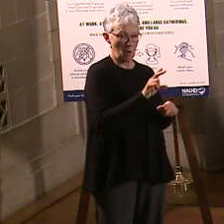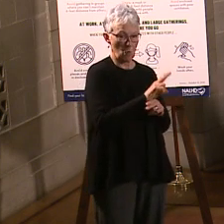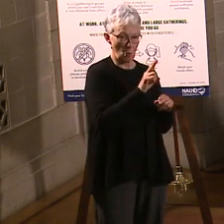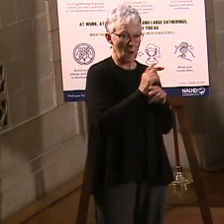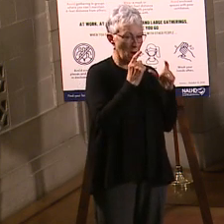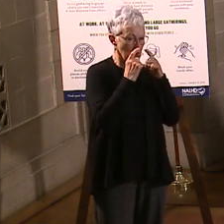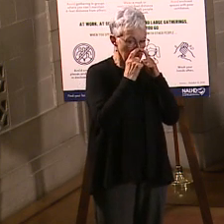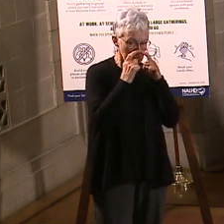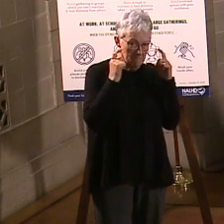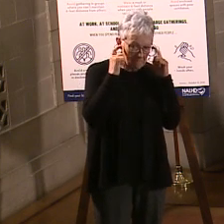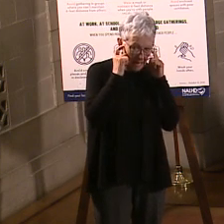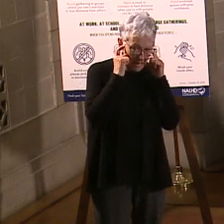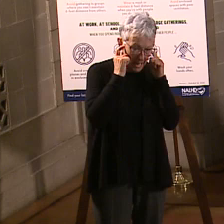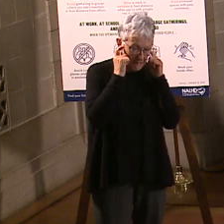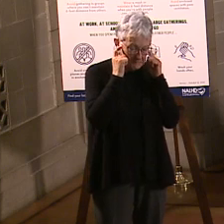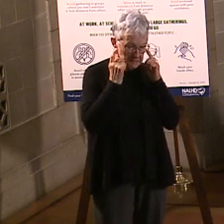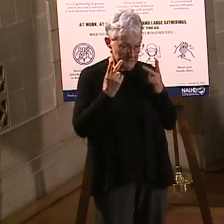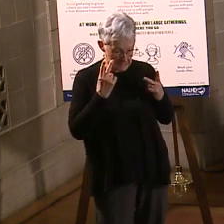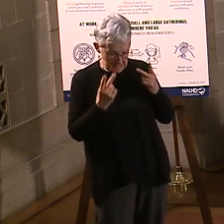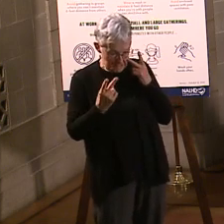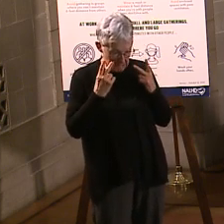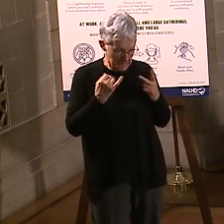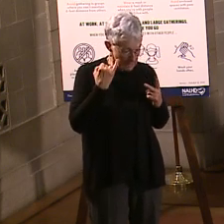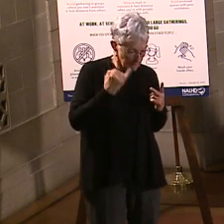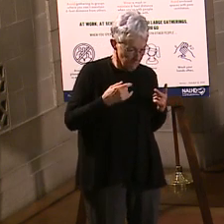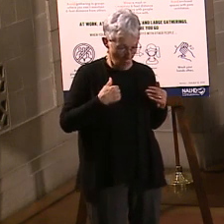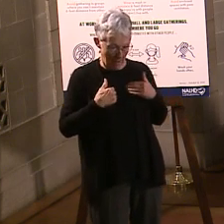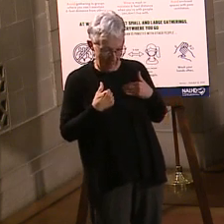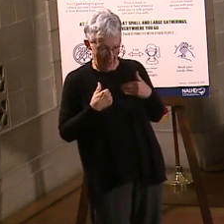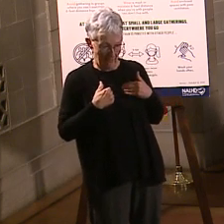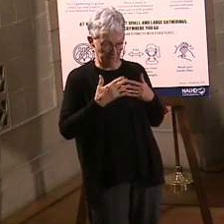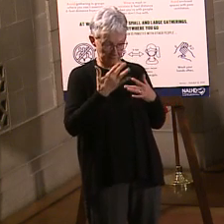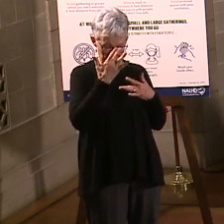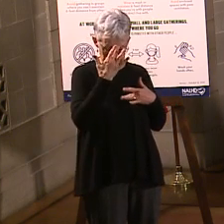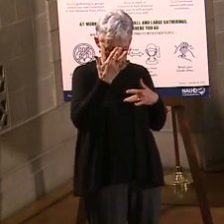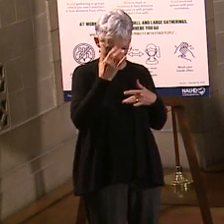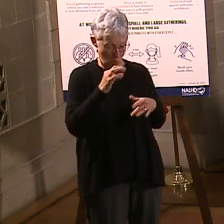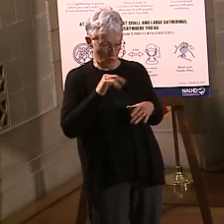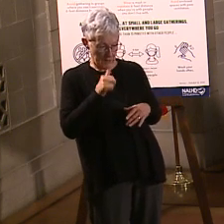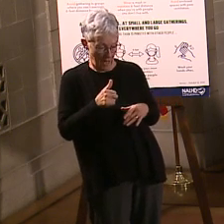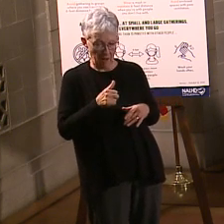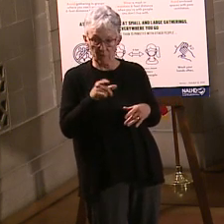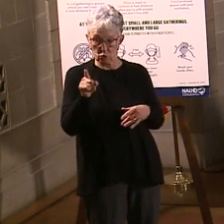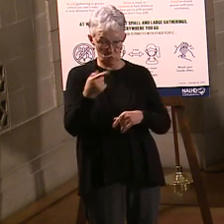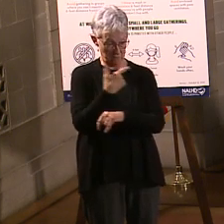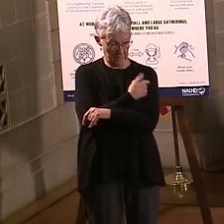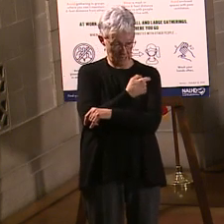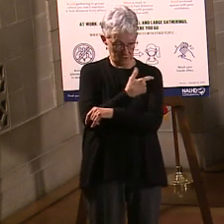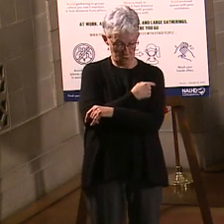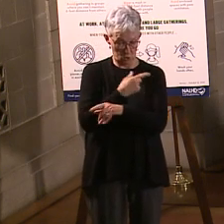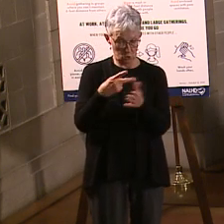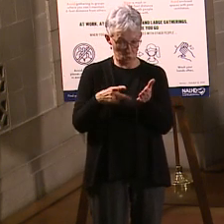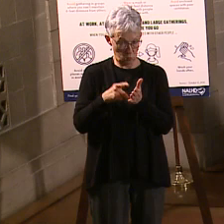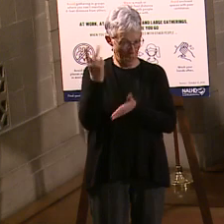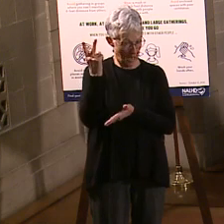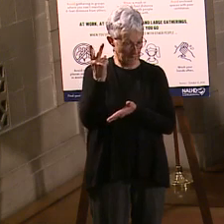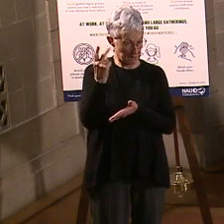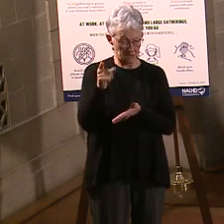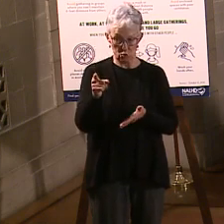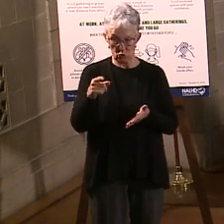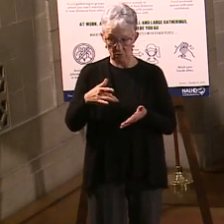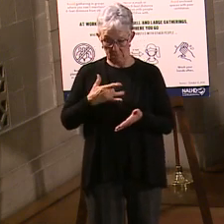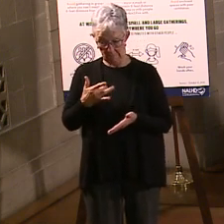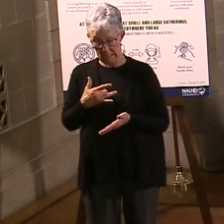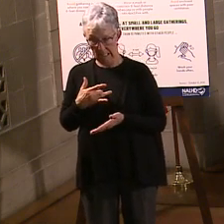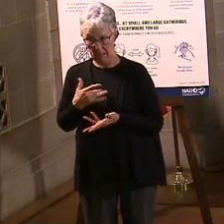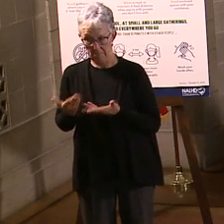have to quarantine. If you get vaccinated, the full vaccination, twice, right? Same deal. But we need people to please continue to follow